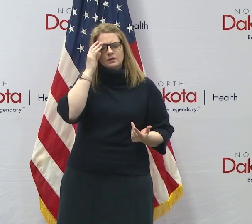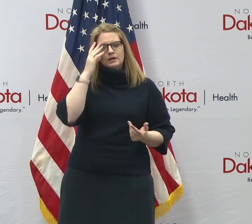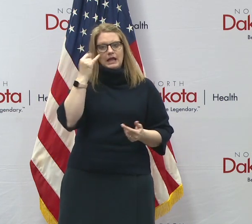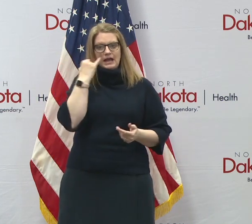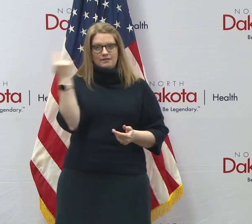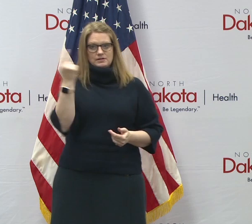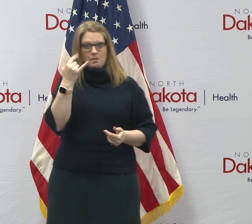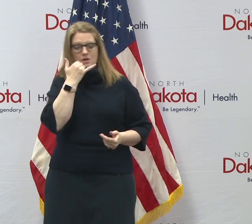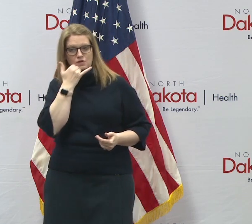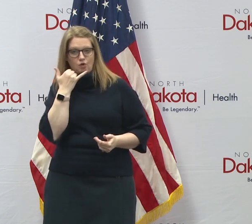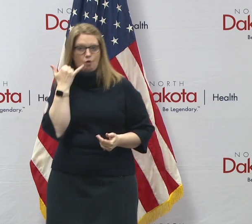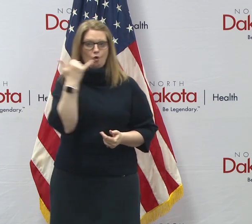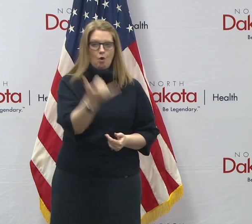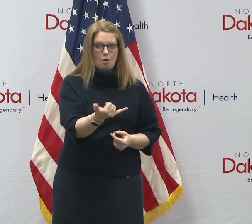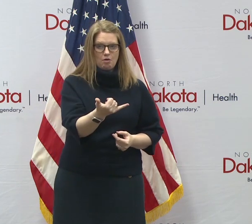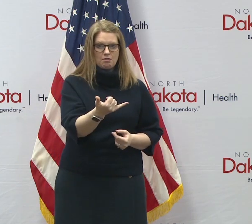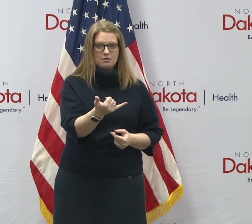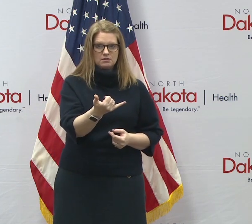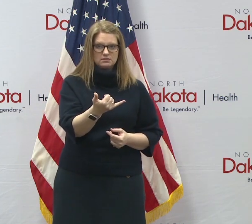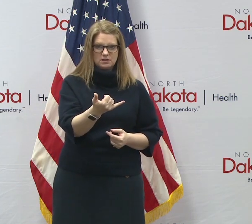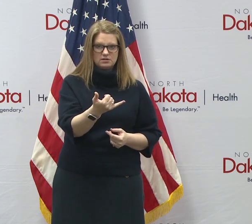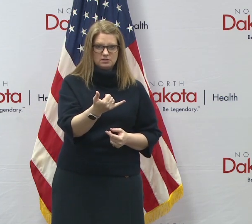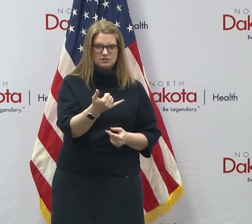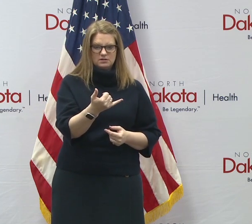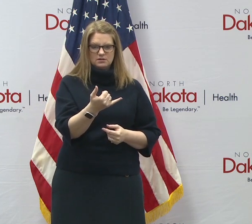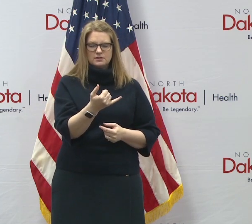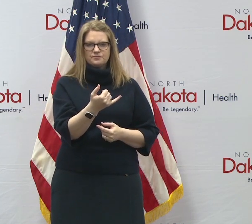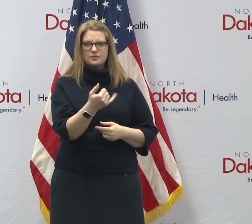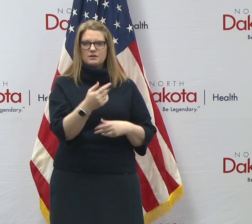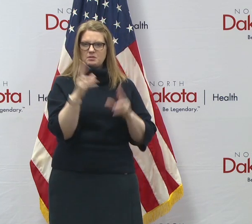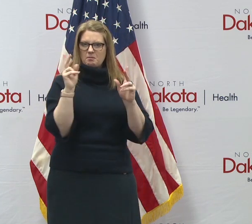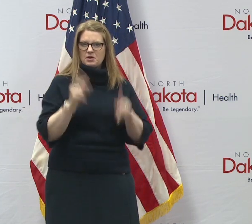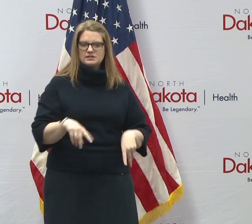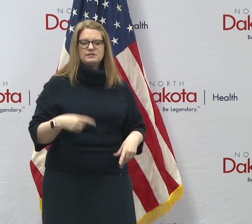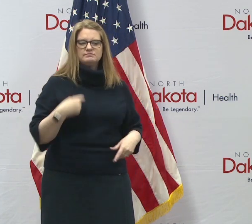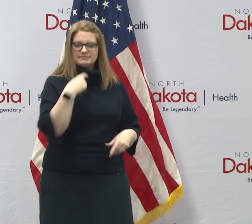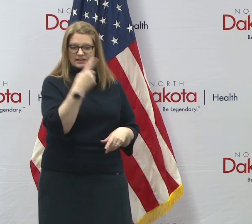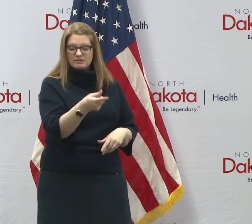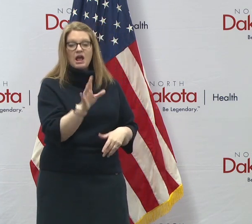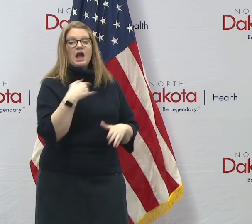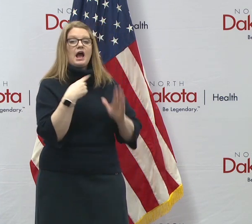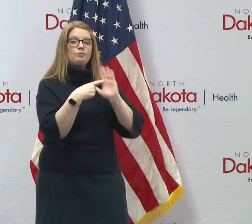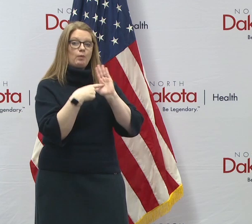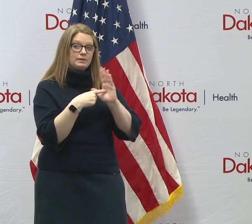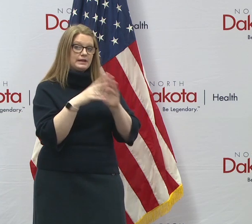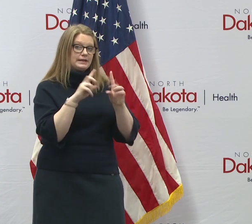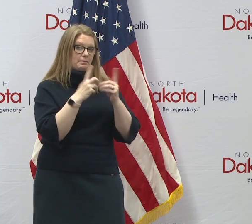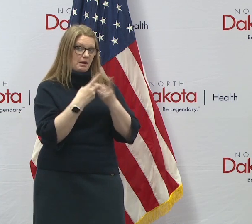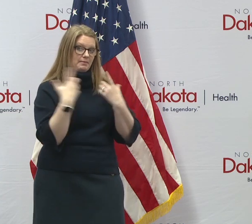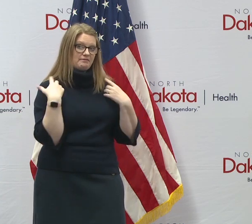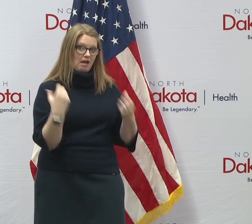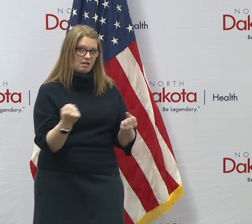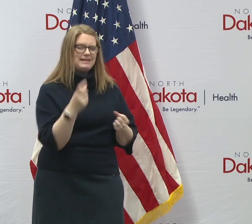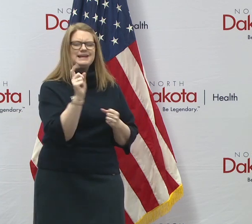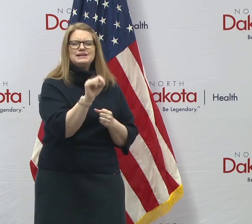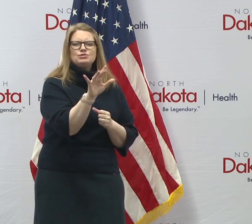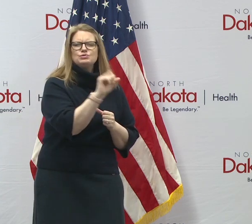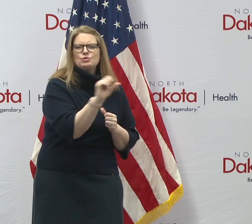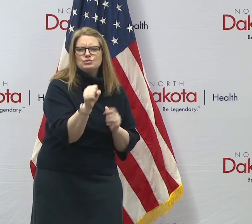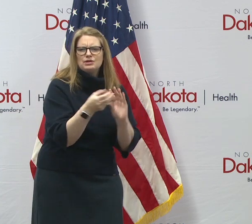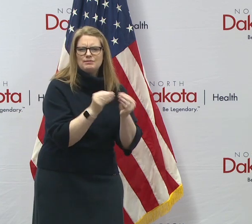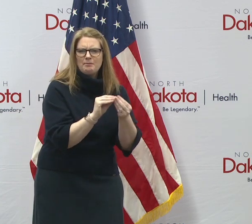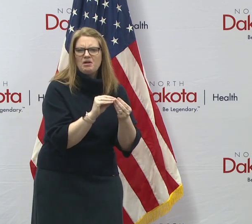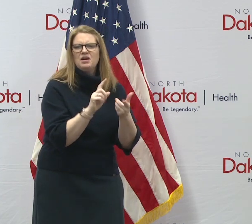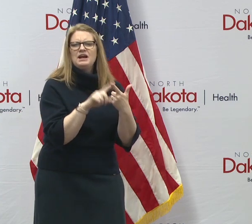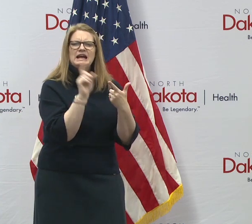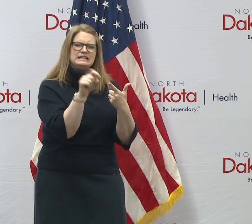called, uh, uh, by a, by a firm that says that they're representing the North Dakota Department of Health, ask you for sensitive information. We'd ask you to